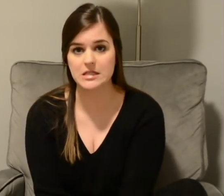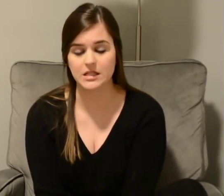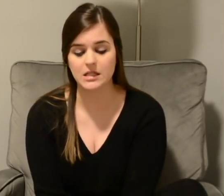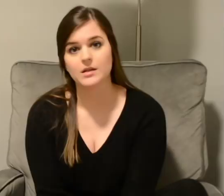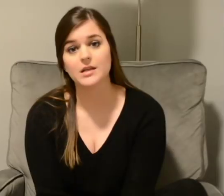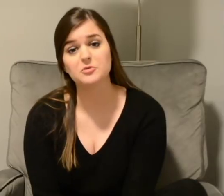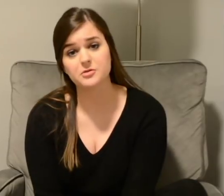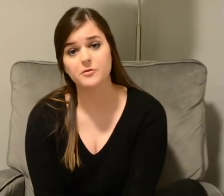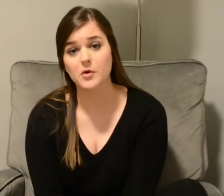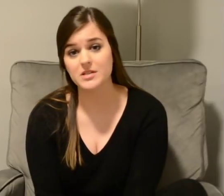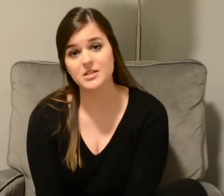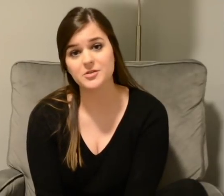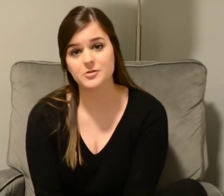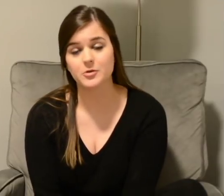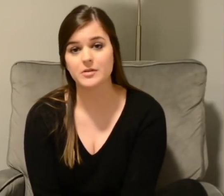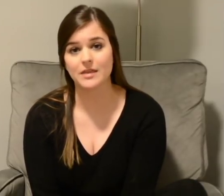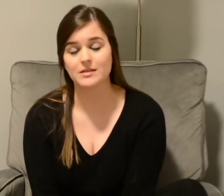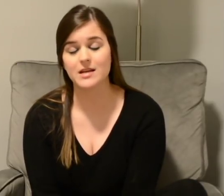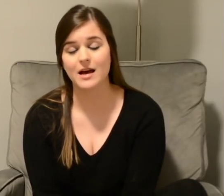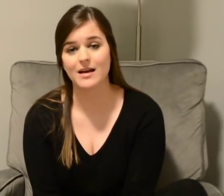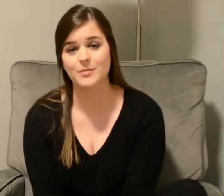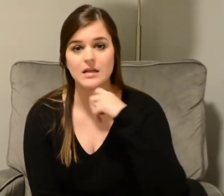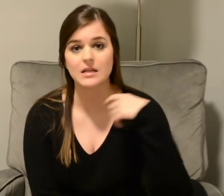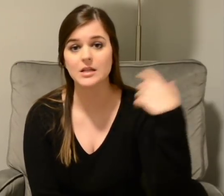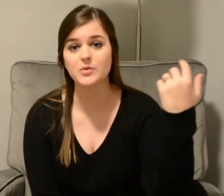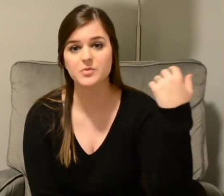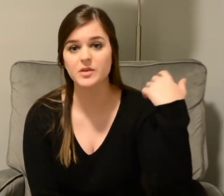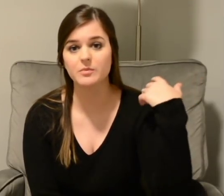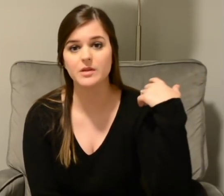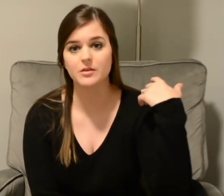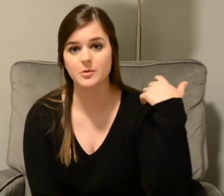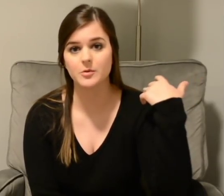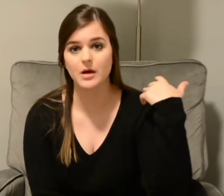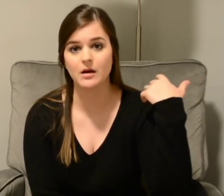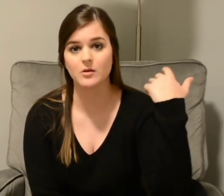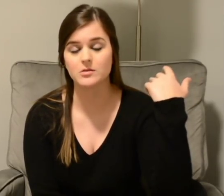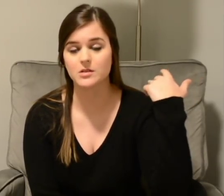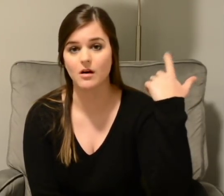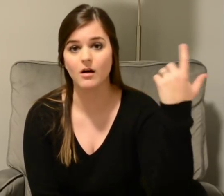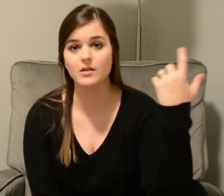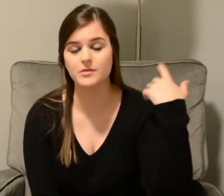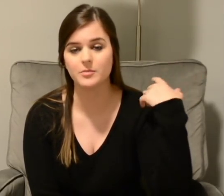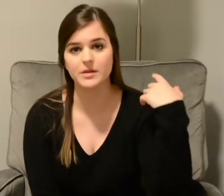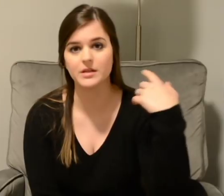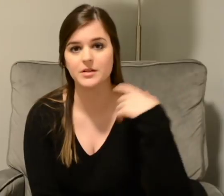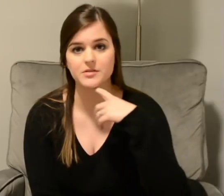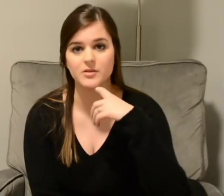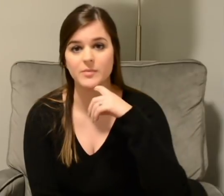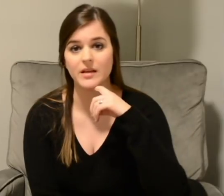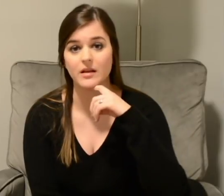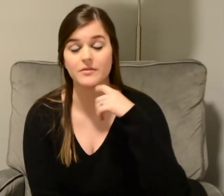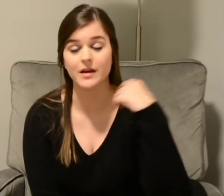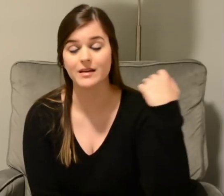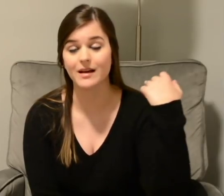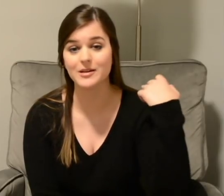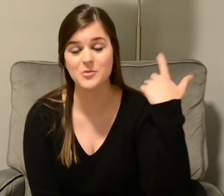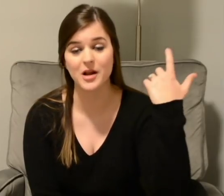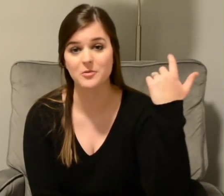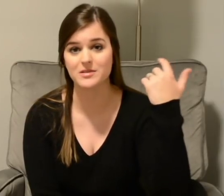He was 14 years old at the time and he was with me throughout all of the big years of my life. I got him when I was